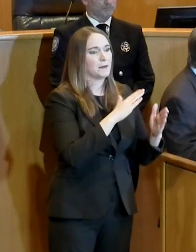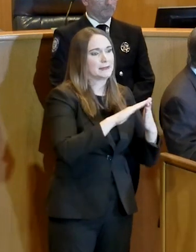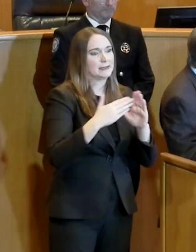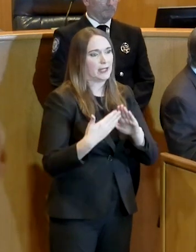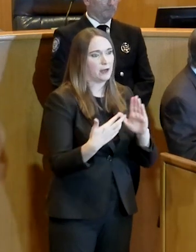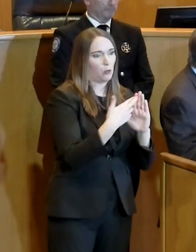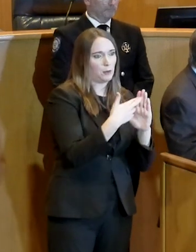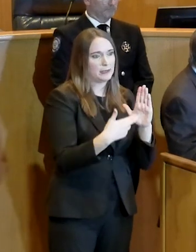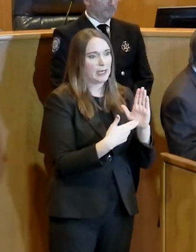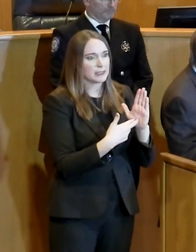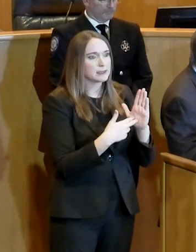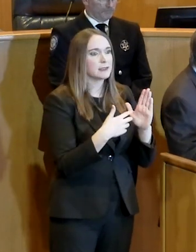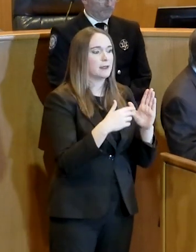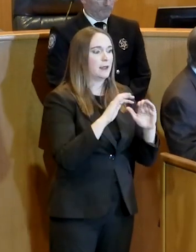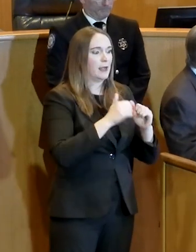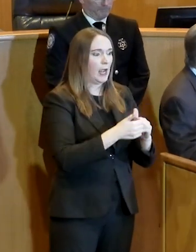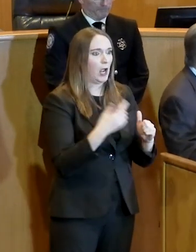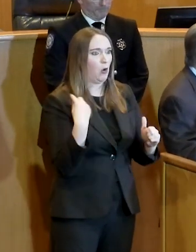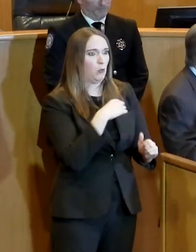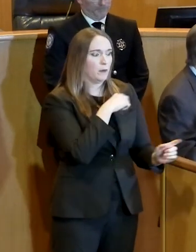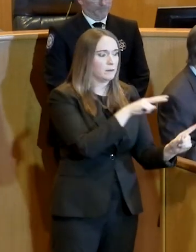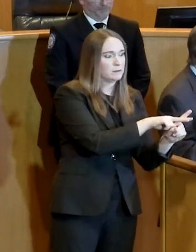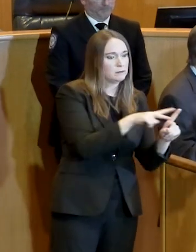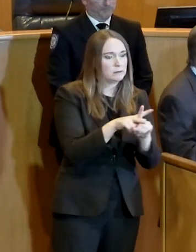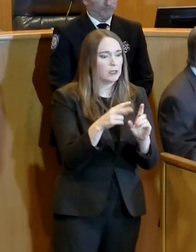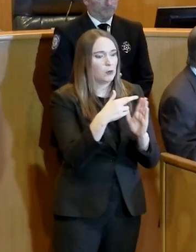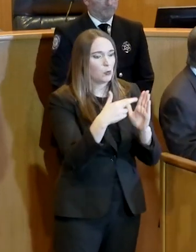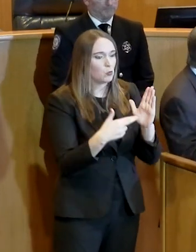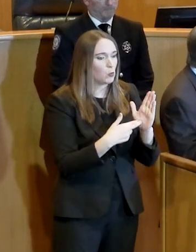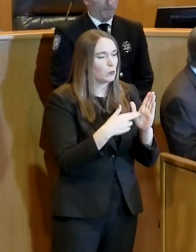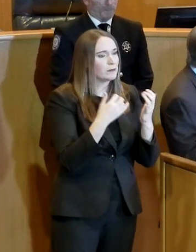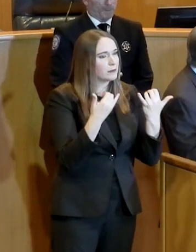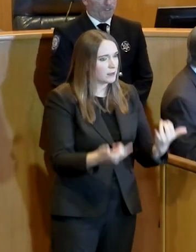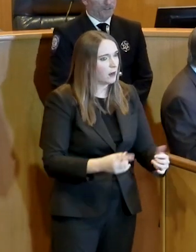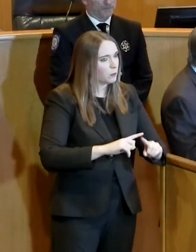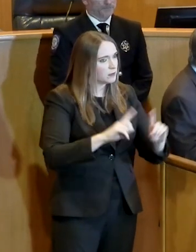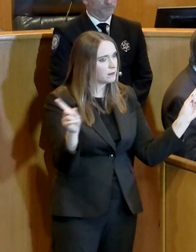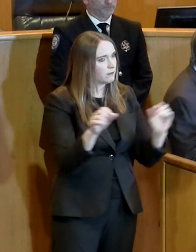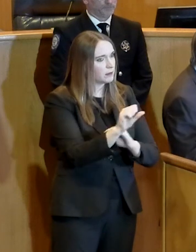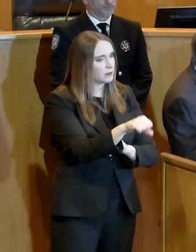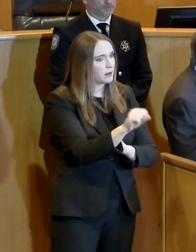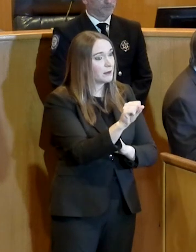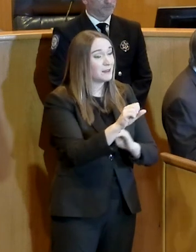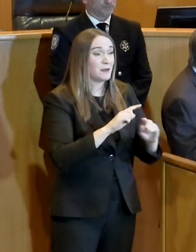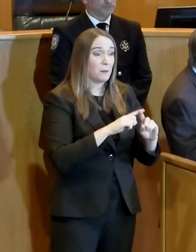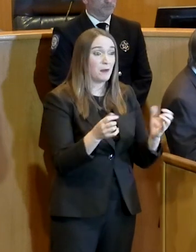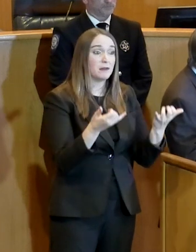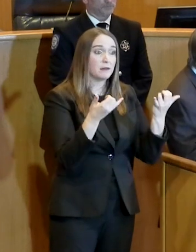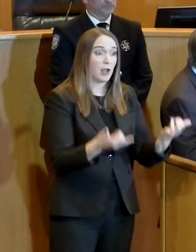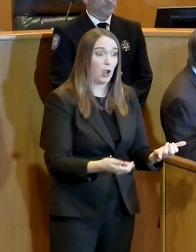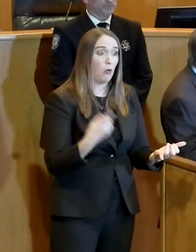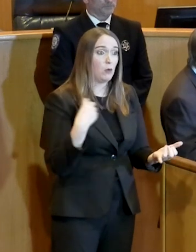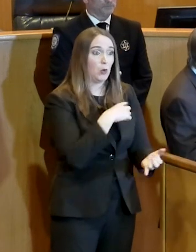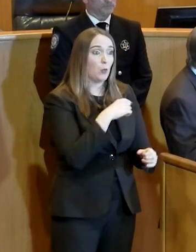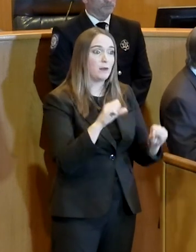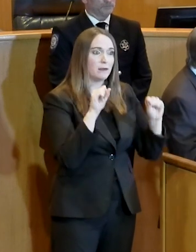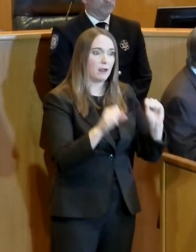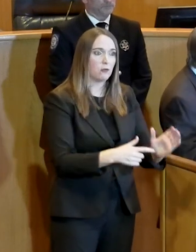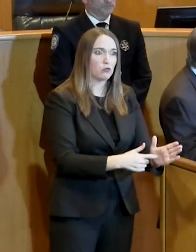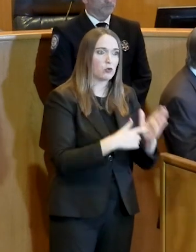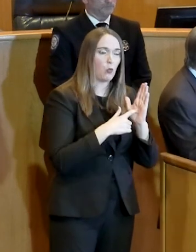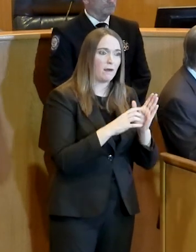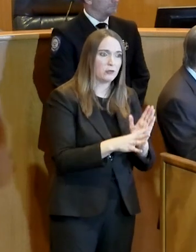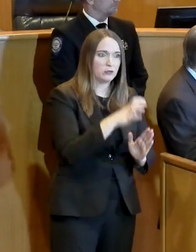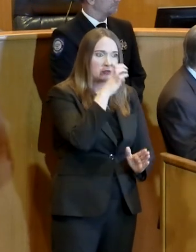ability. We've talked about that with the governor, and we feel like that we're going to be able to put the teeth behind that that we're going to need to put behind it